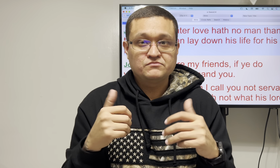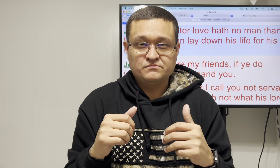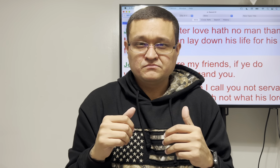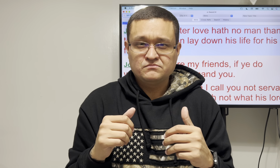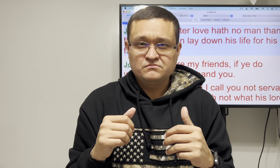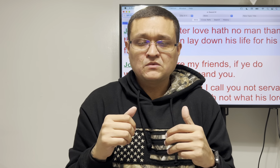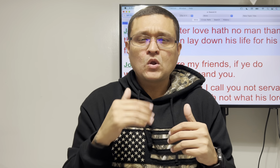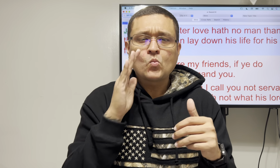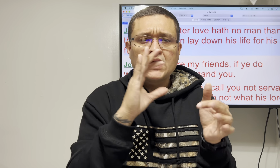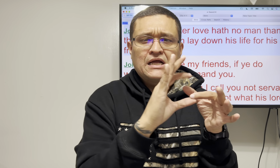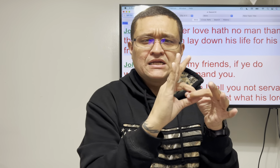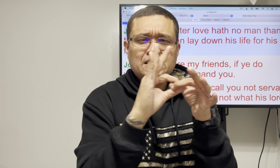god truly loved us